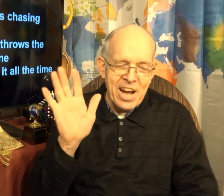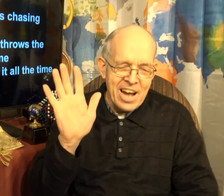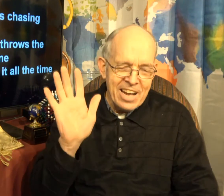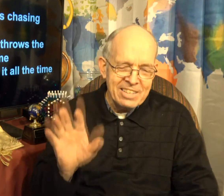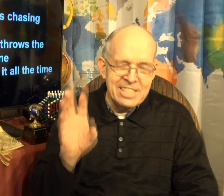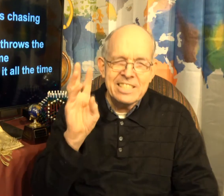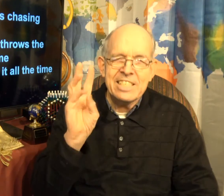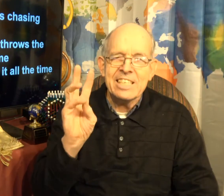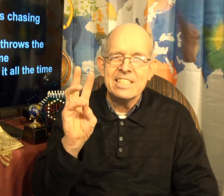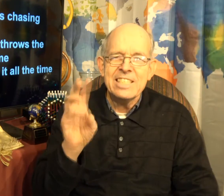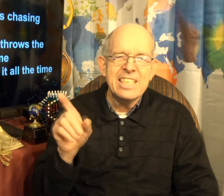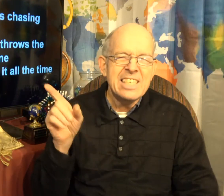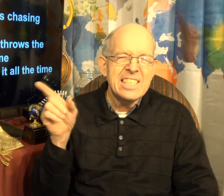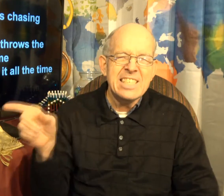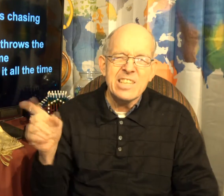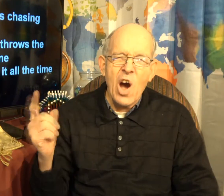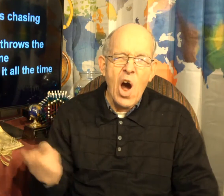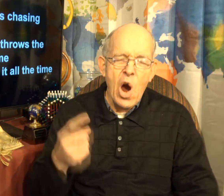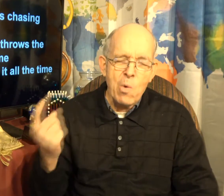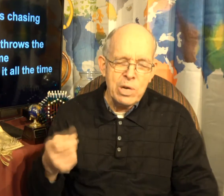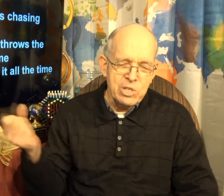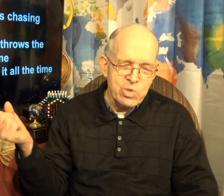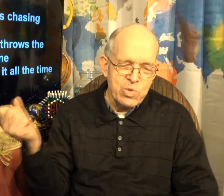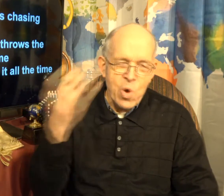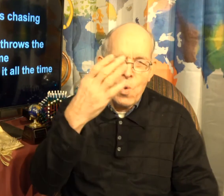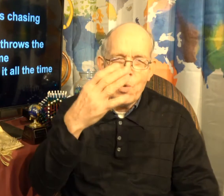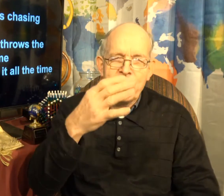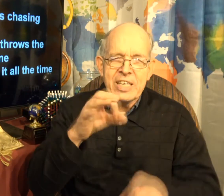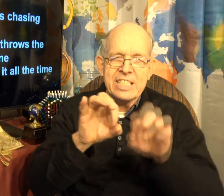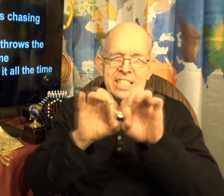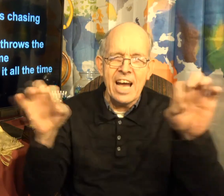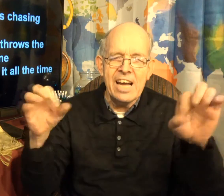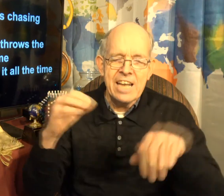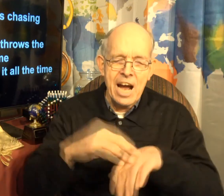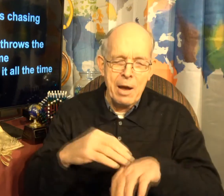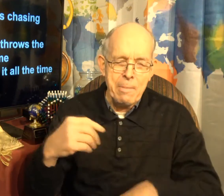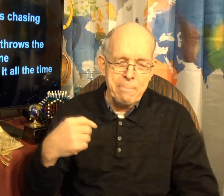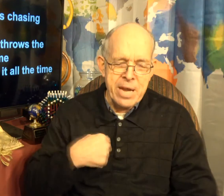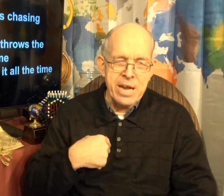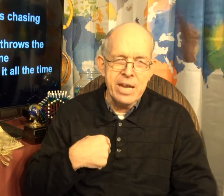five, six. You always do the same for me.